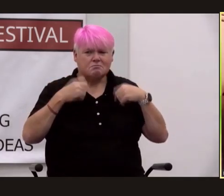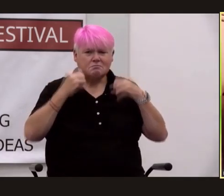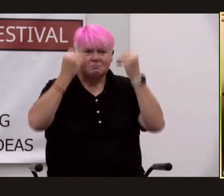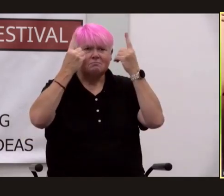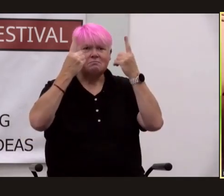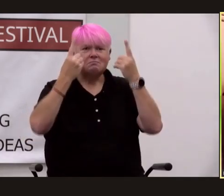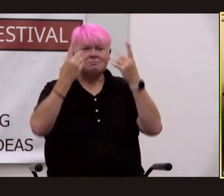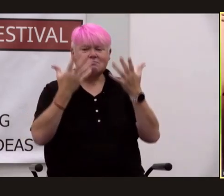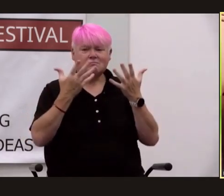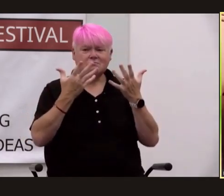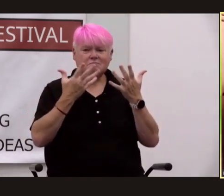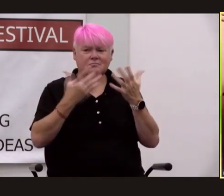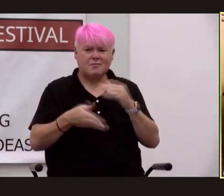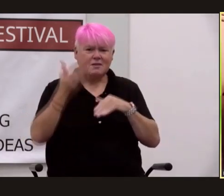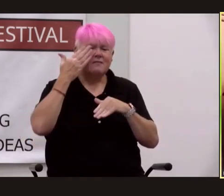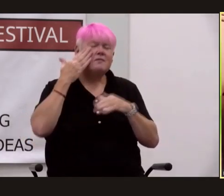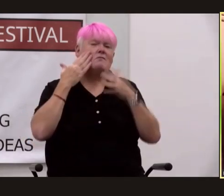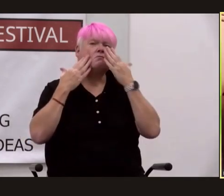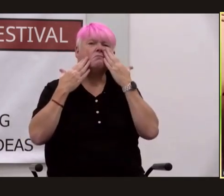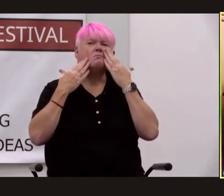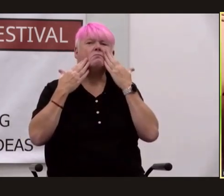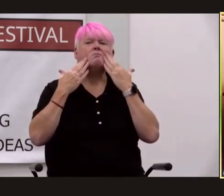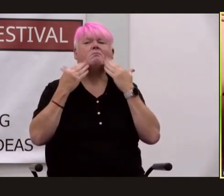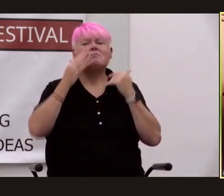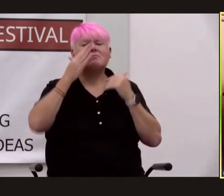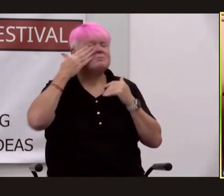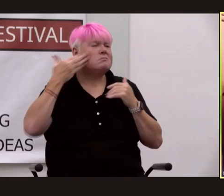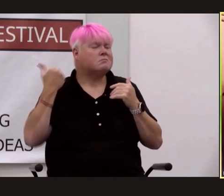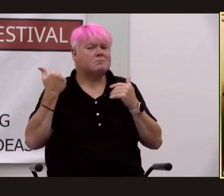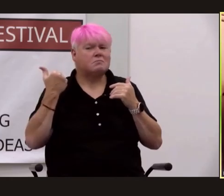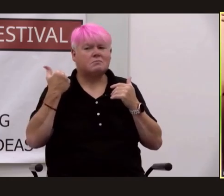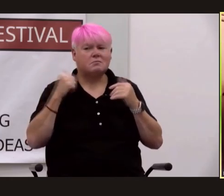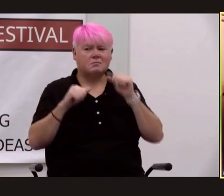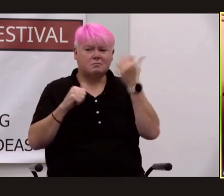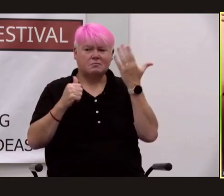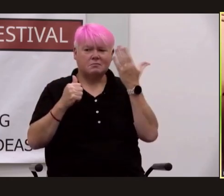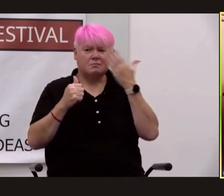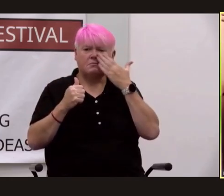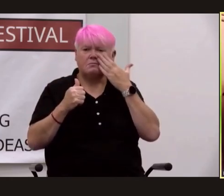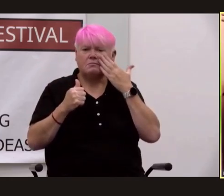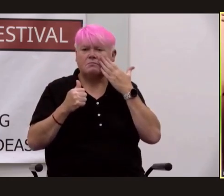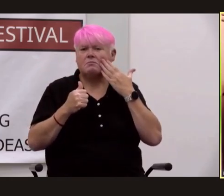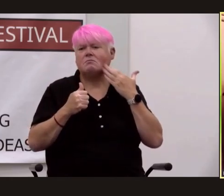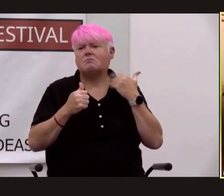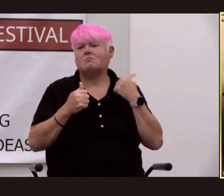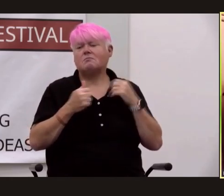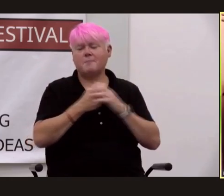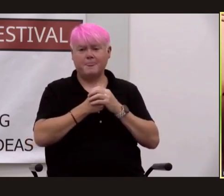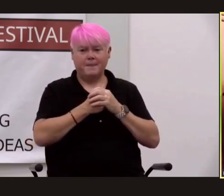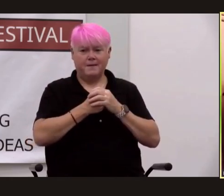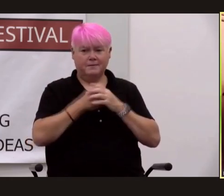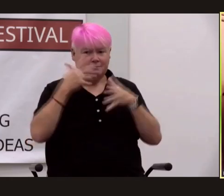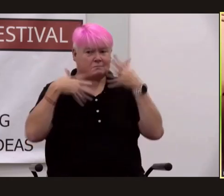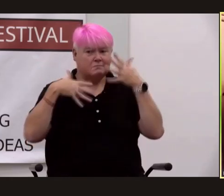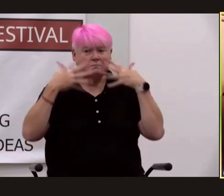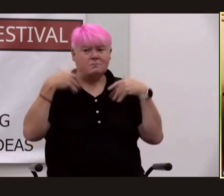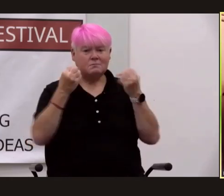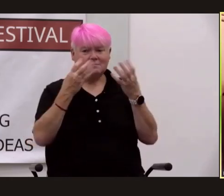hand to wipe the tear away but another replaced it joined soon by many more